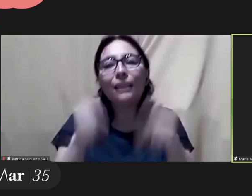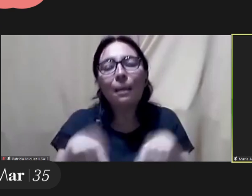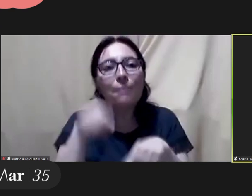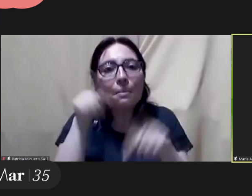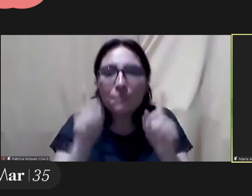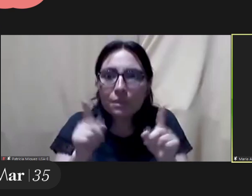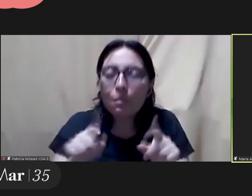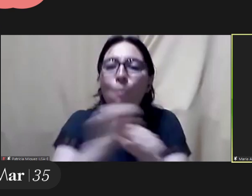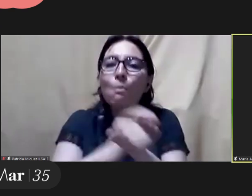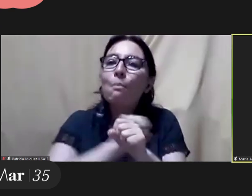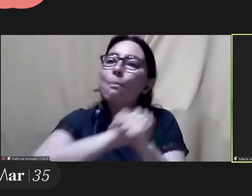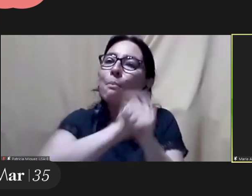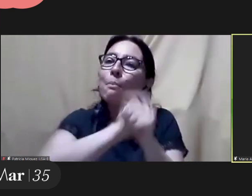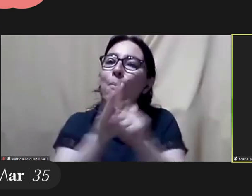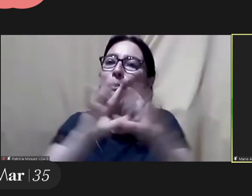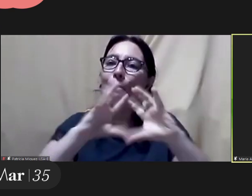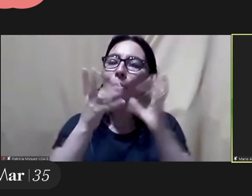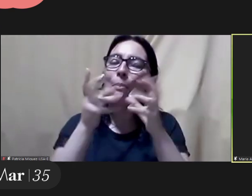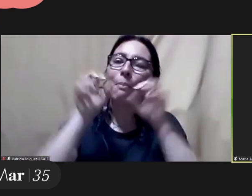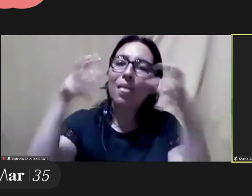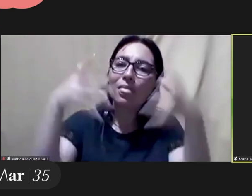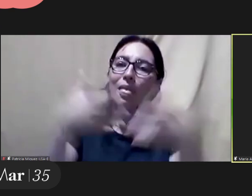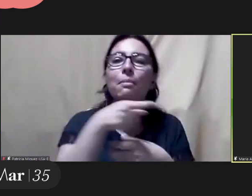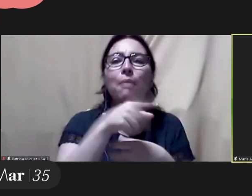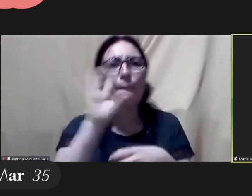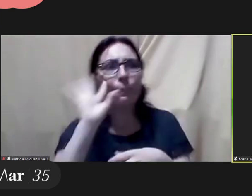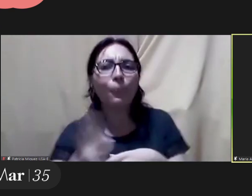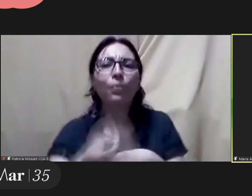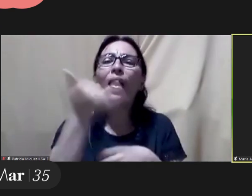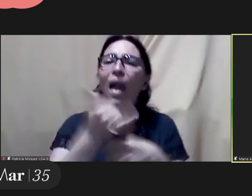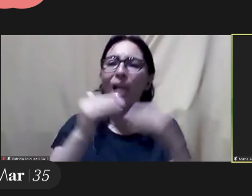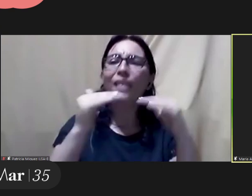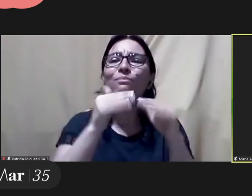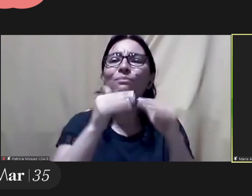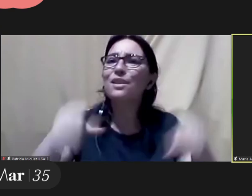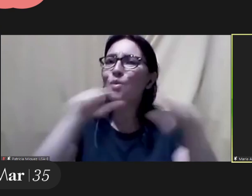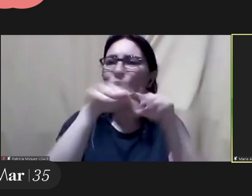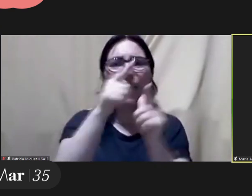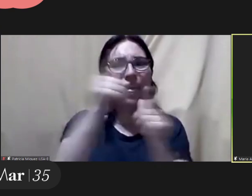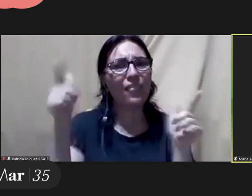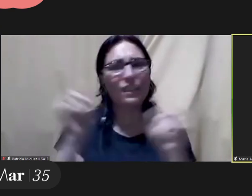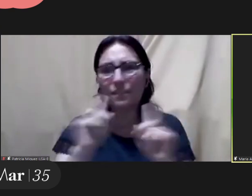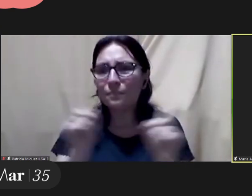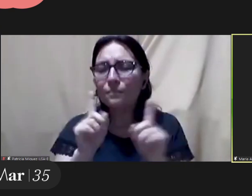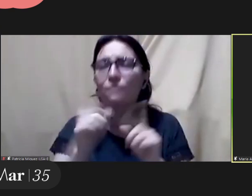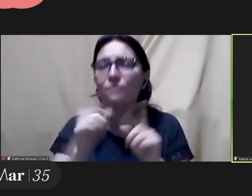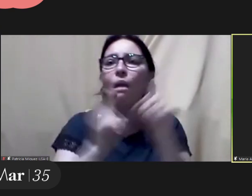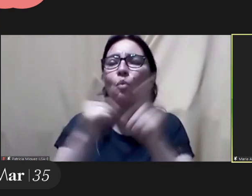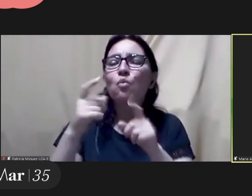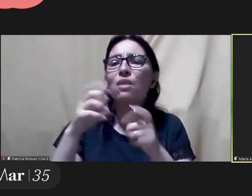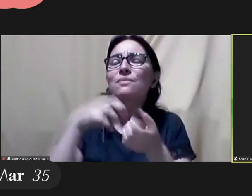encounter. And this pandemic is highlighting the inequalities of the injustices